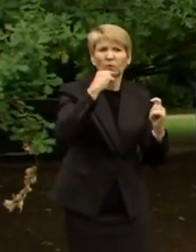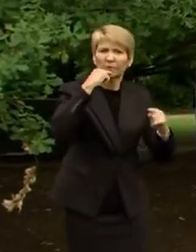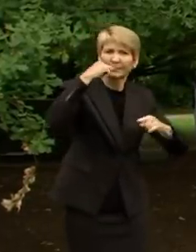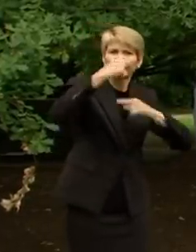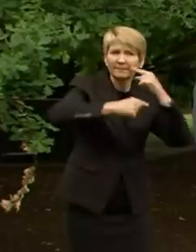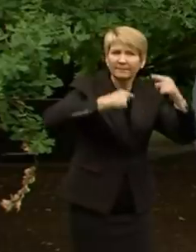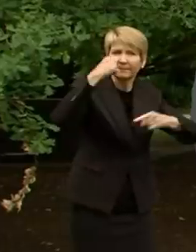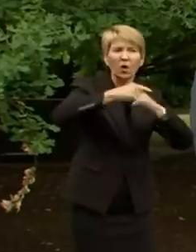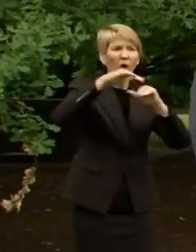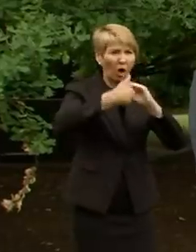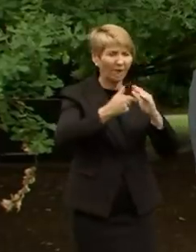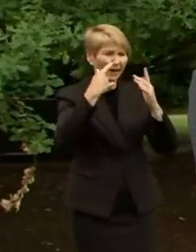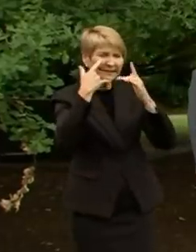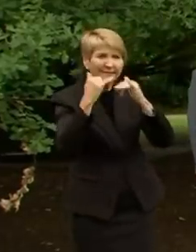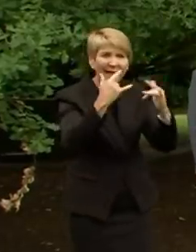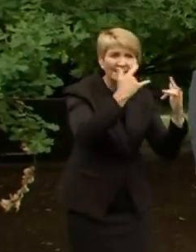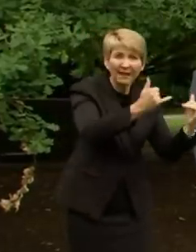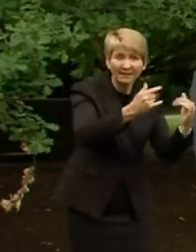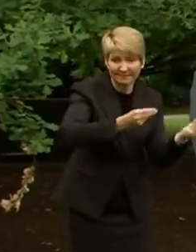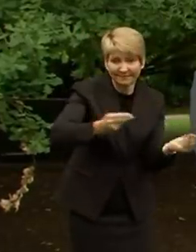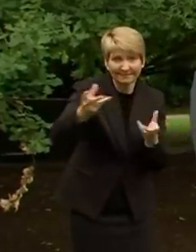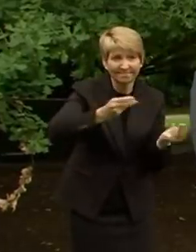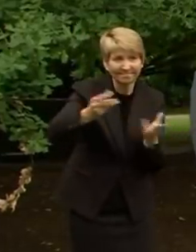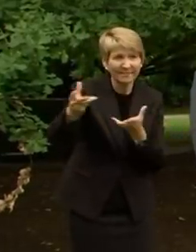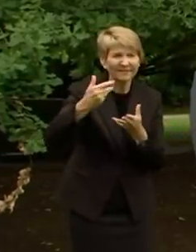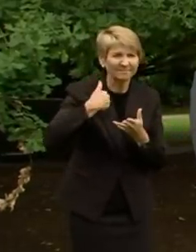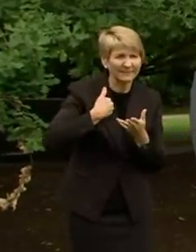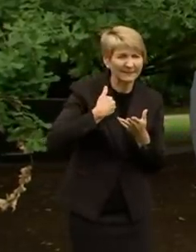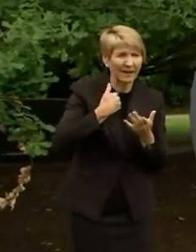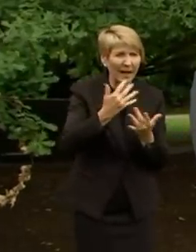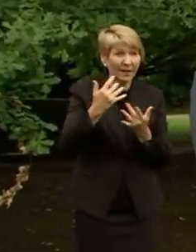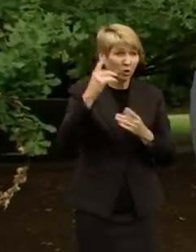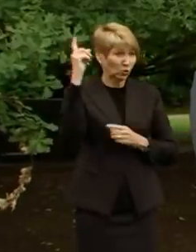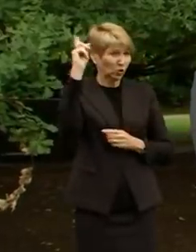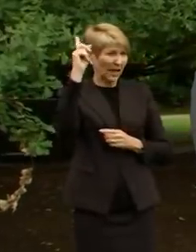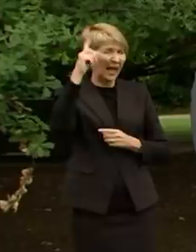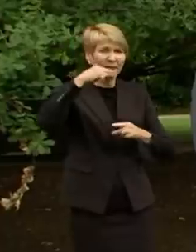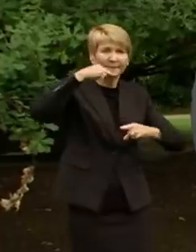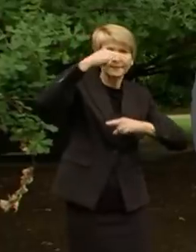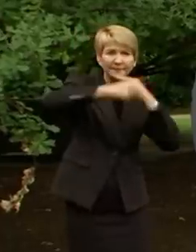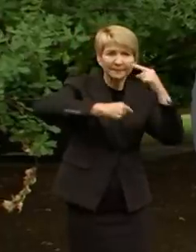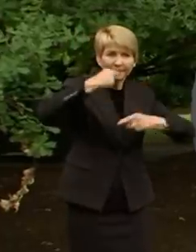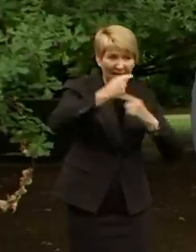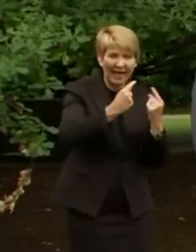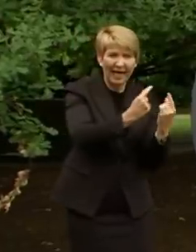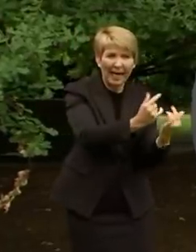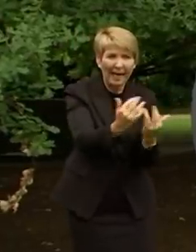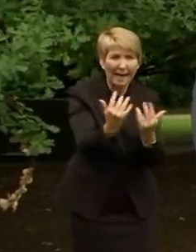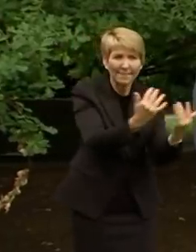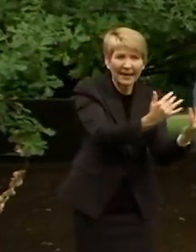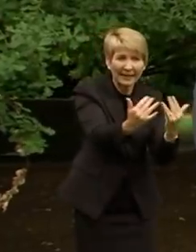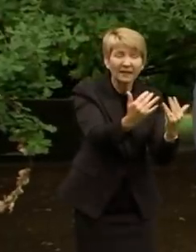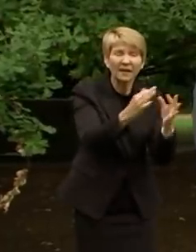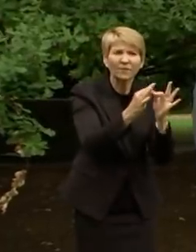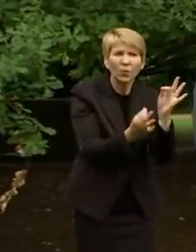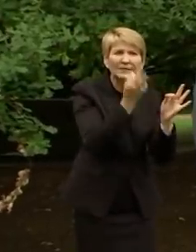and how many we expect to start to come through in the next couple of days. Today's not the big day for those results. They'll really... The balance of those will